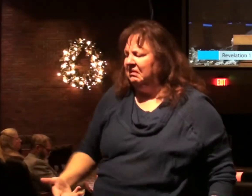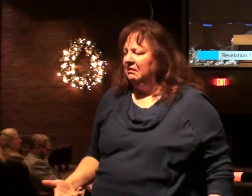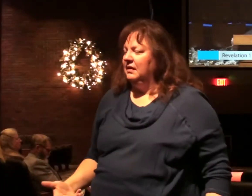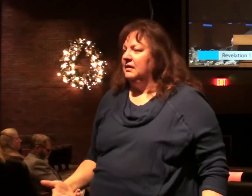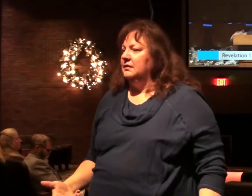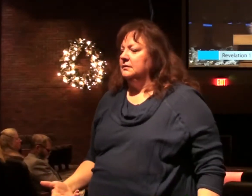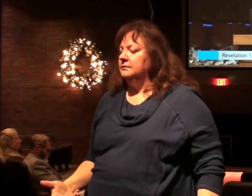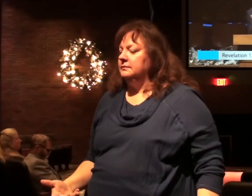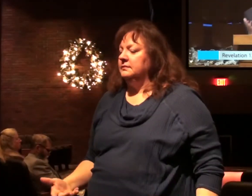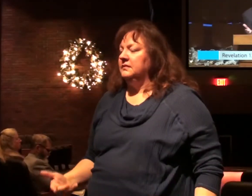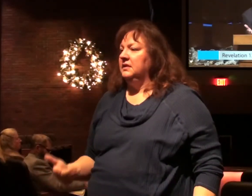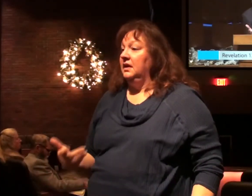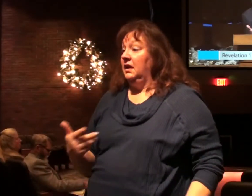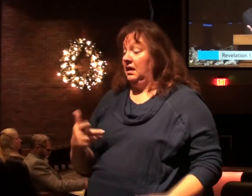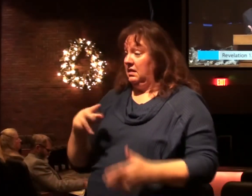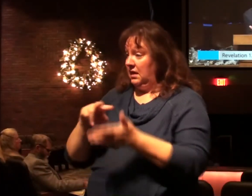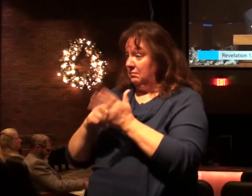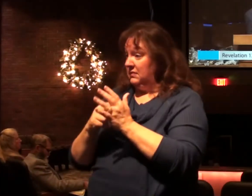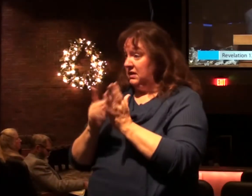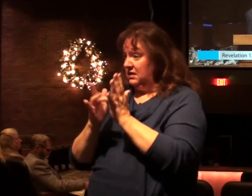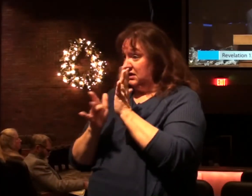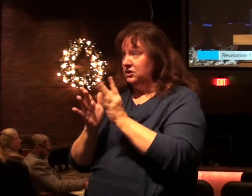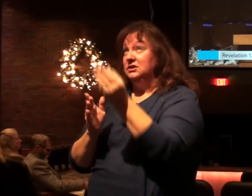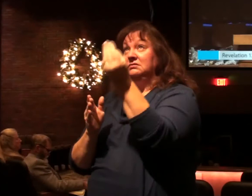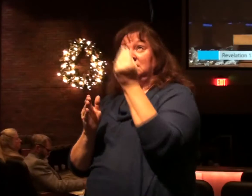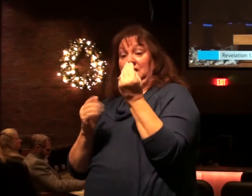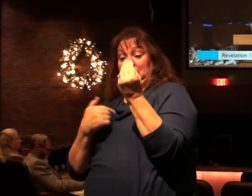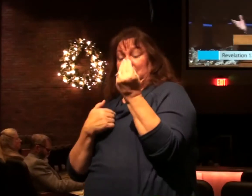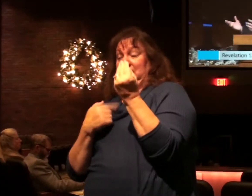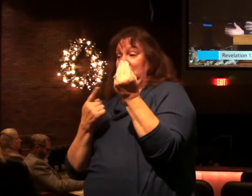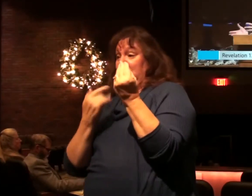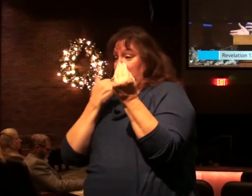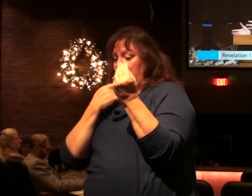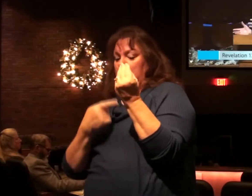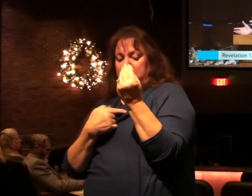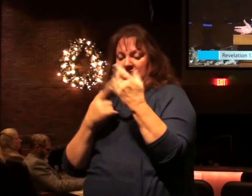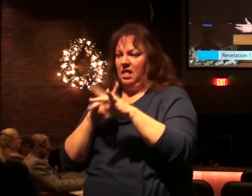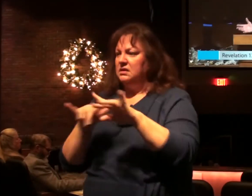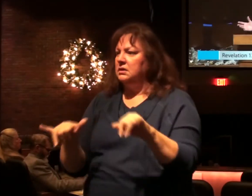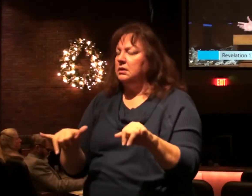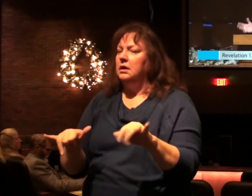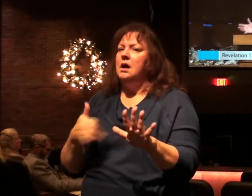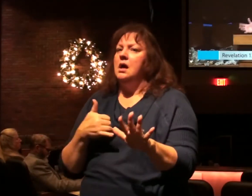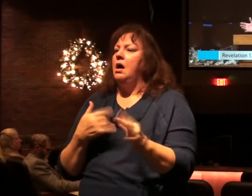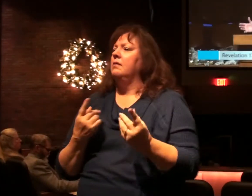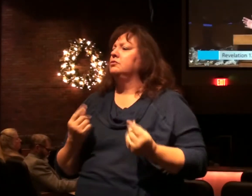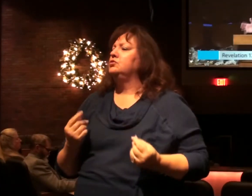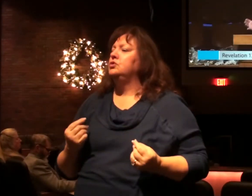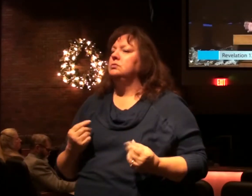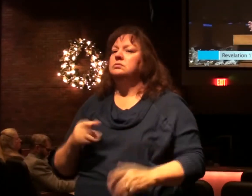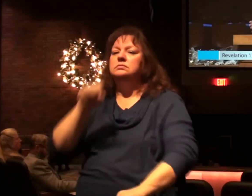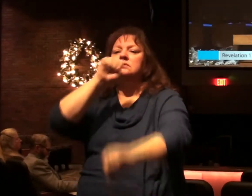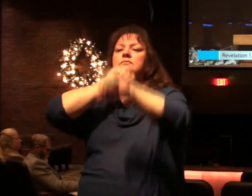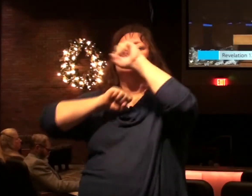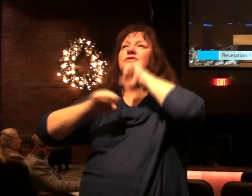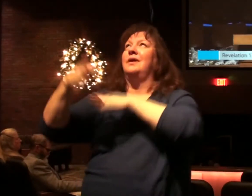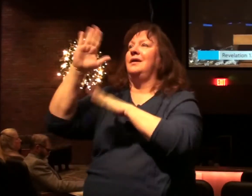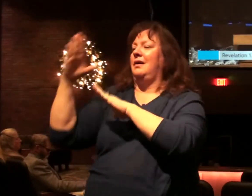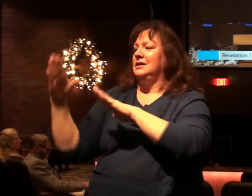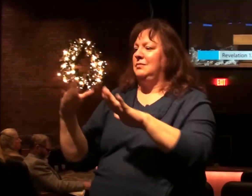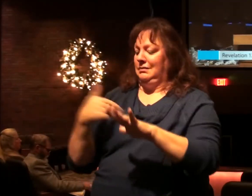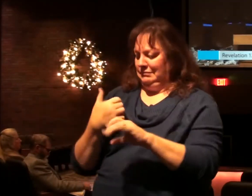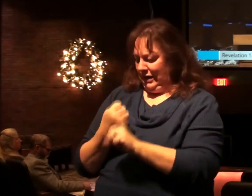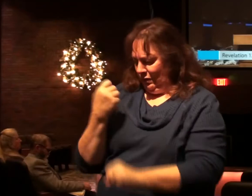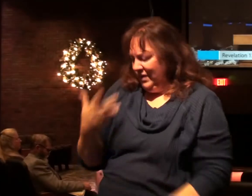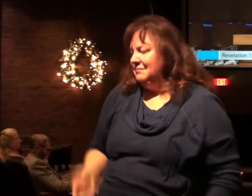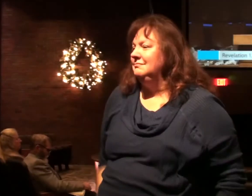which is discrediting the salvation Christ provided at the same time he's all I have to do is frustrate God's plan and I